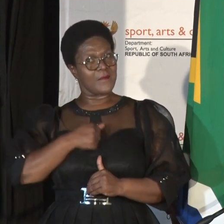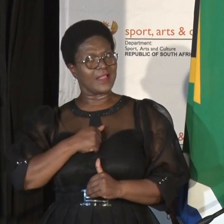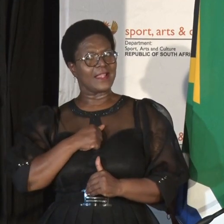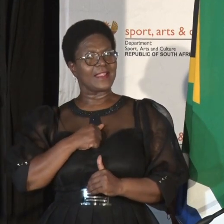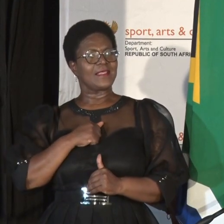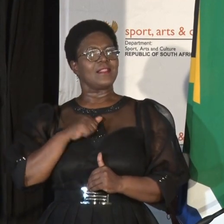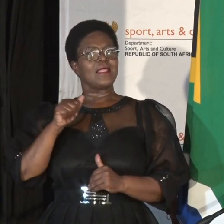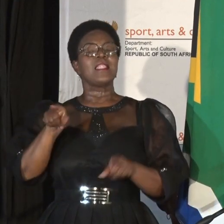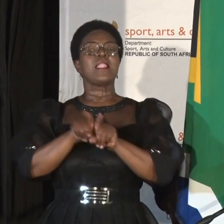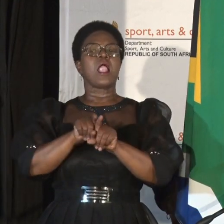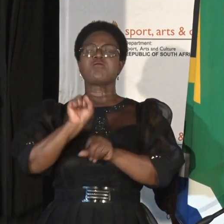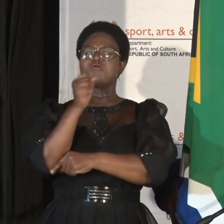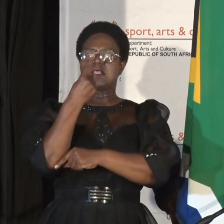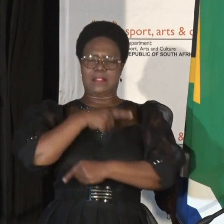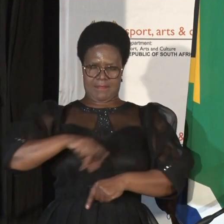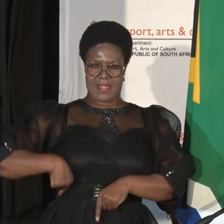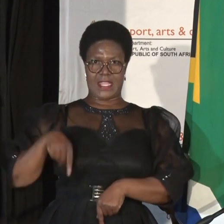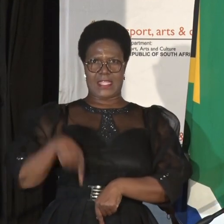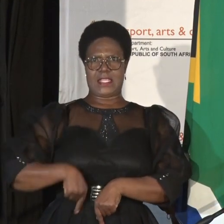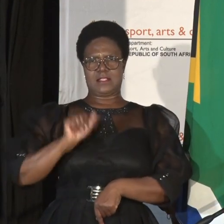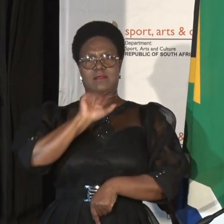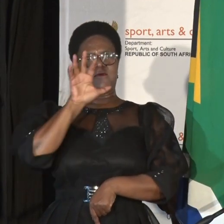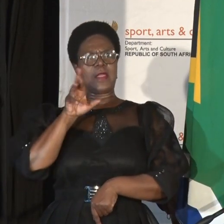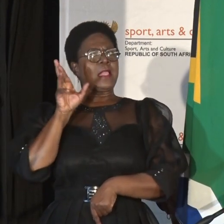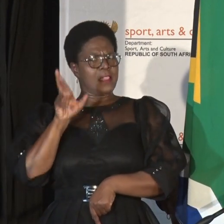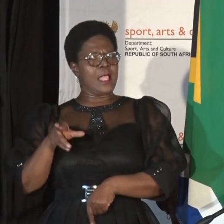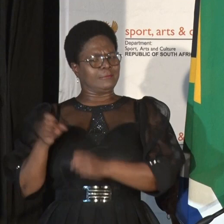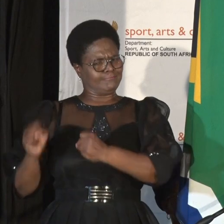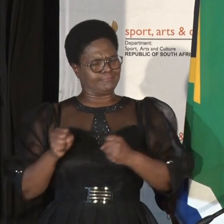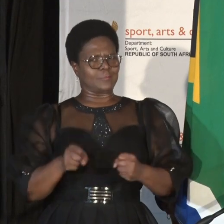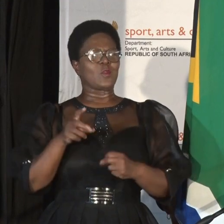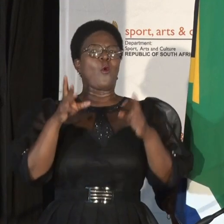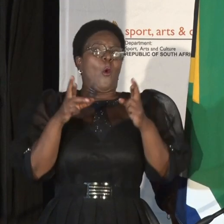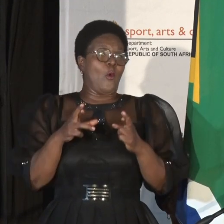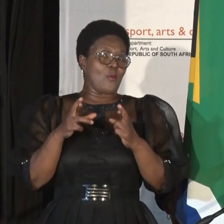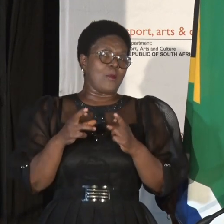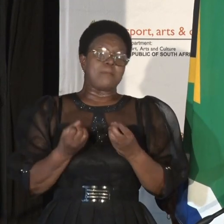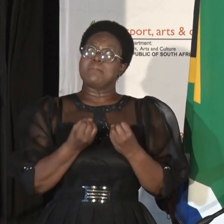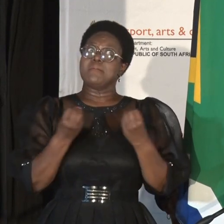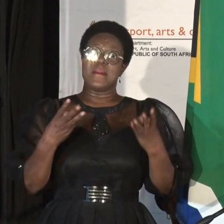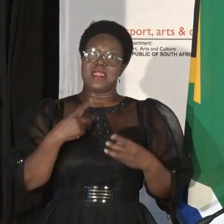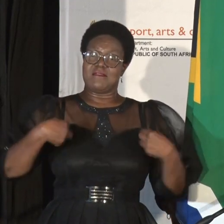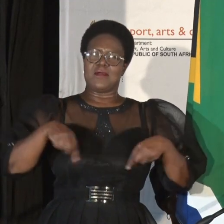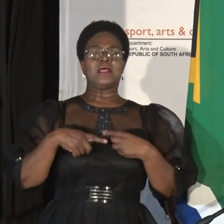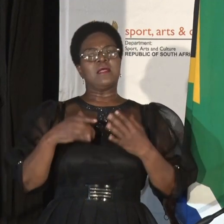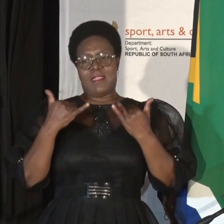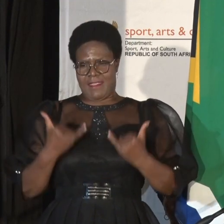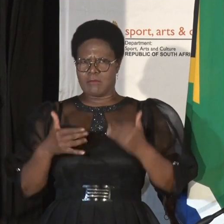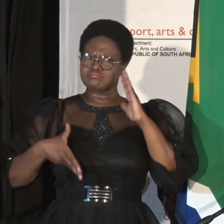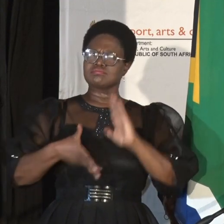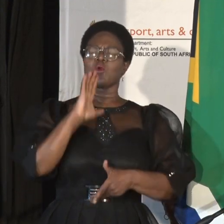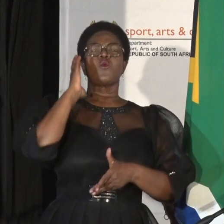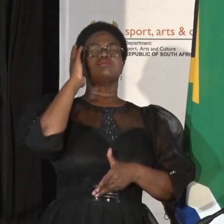first President of the Republic remains a hope to many of us. Let's go out in our numbers